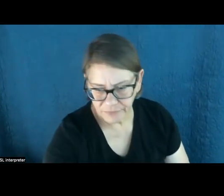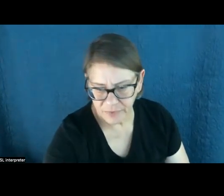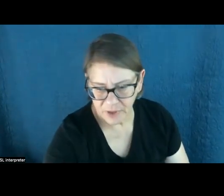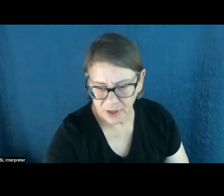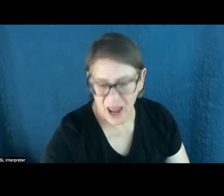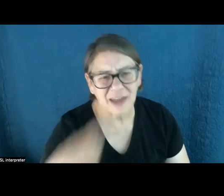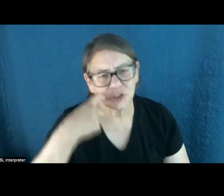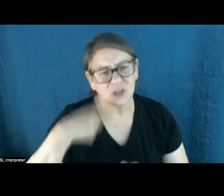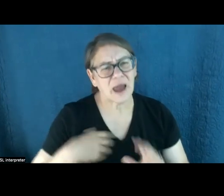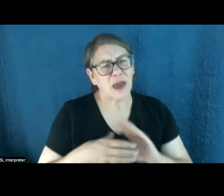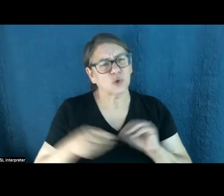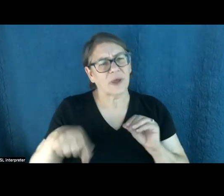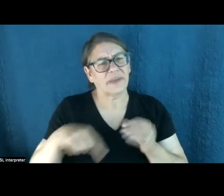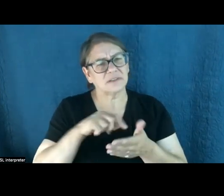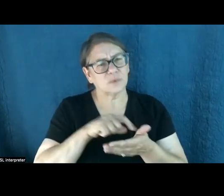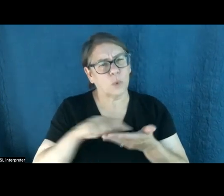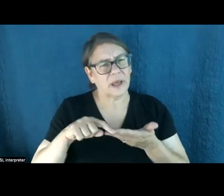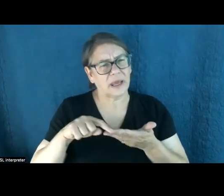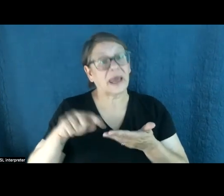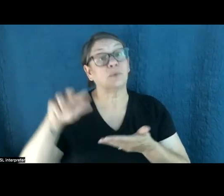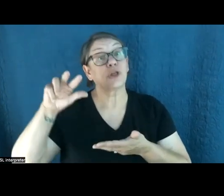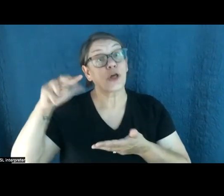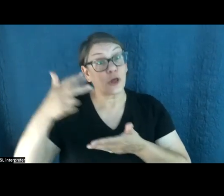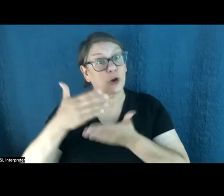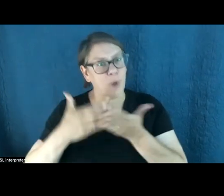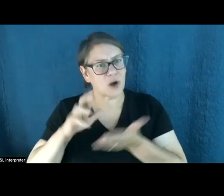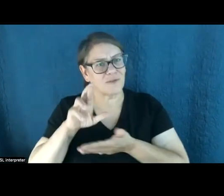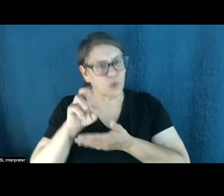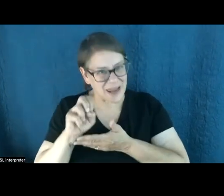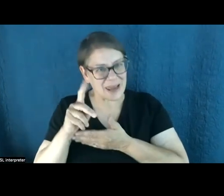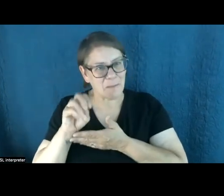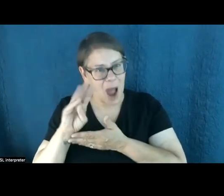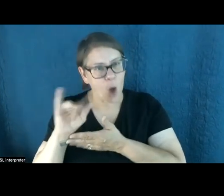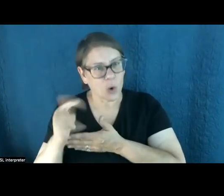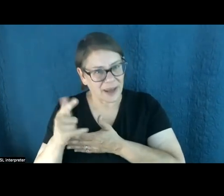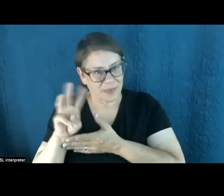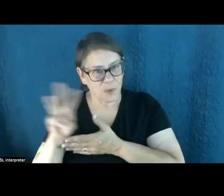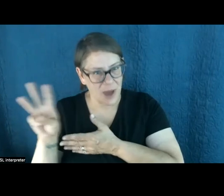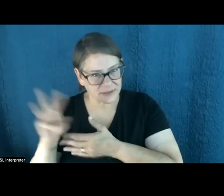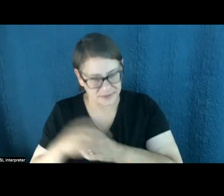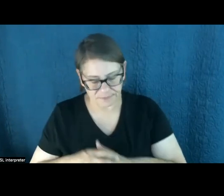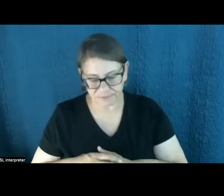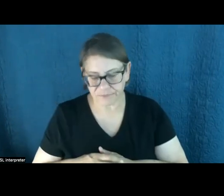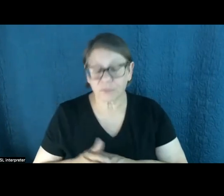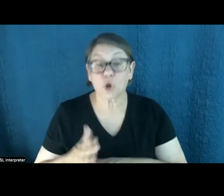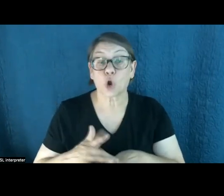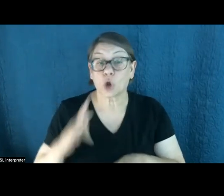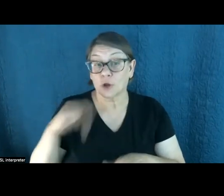story out just this week dealing with this theme. was of I did earlier this year. I